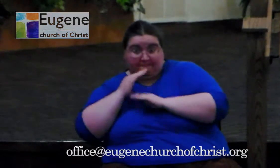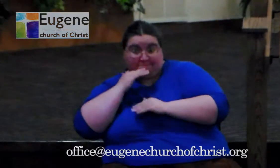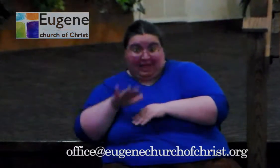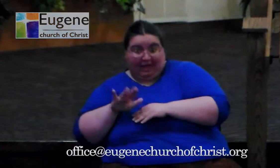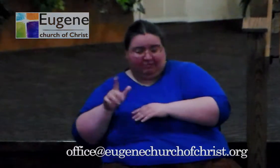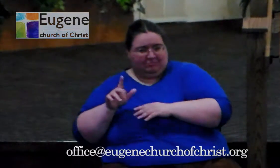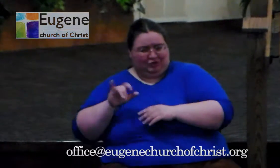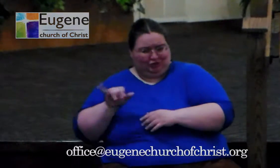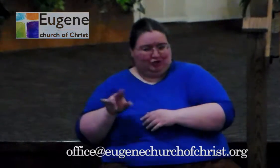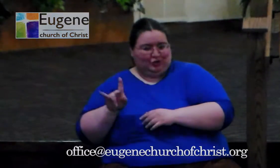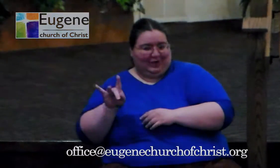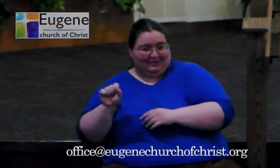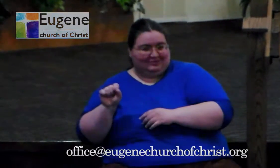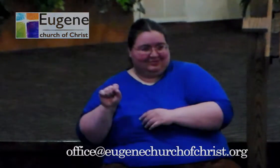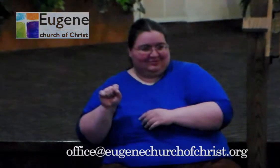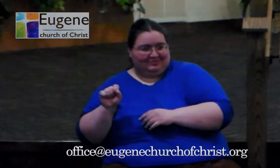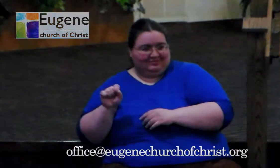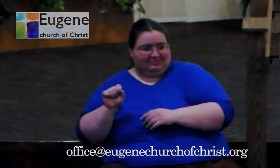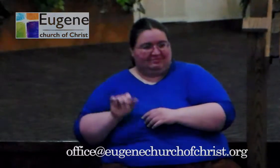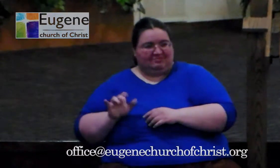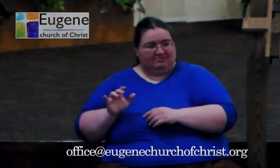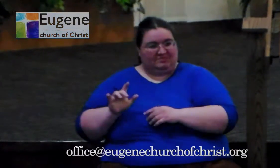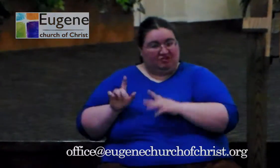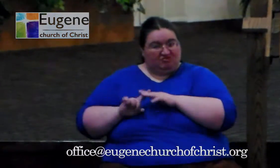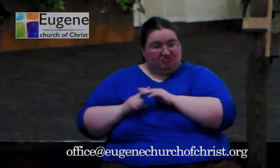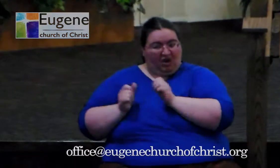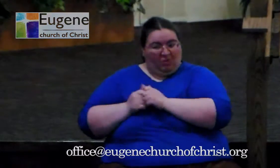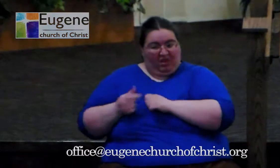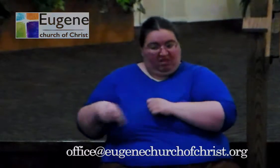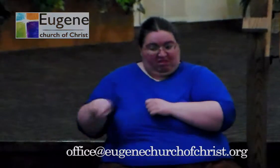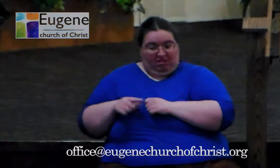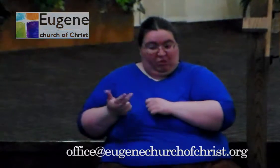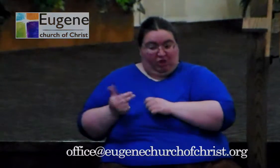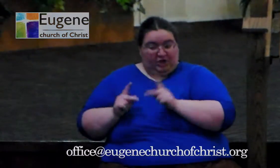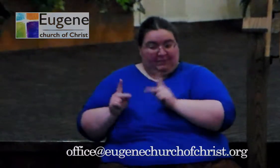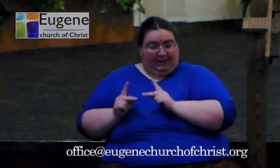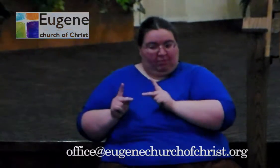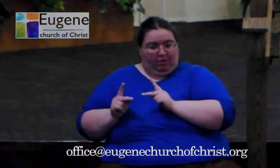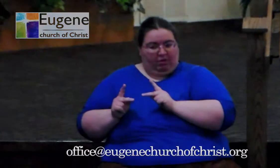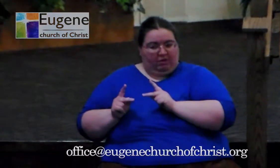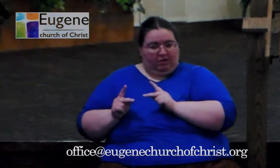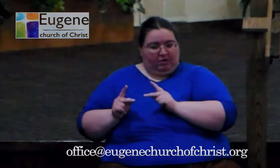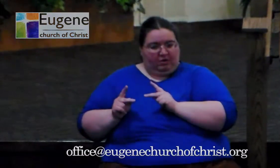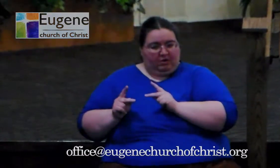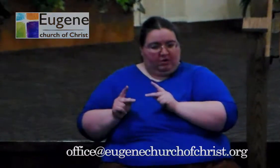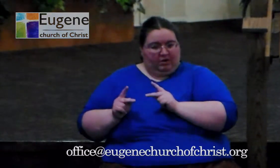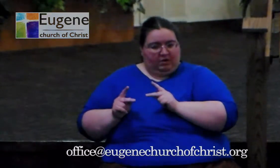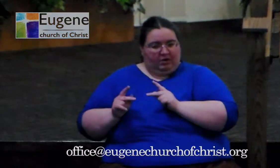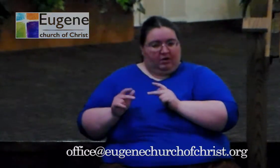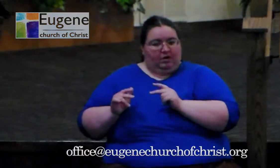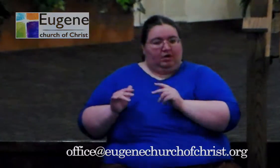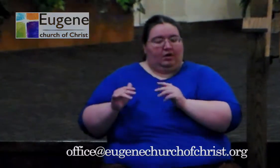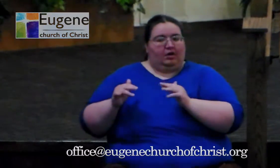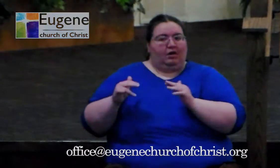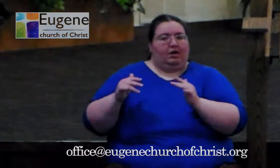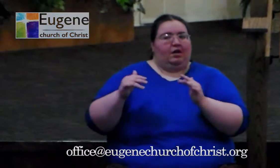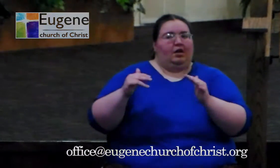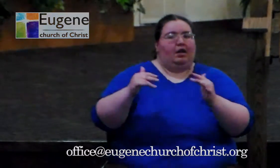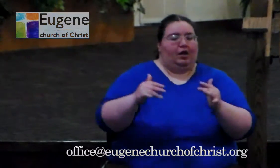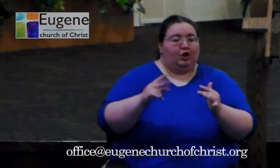Two thousand years later. You think this technique doesn't work? Two thousand years later in Eugene, Oregon, completely around